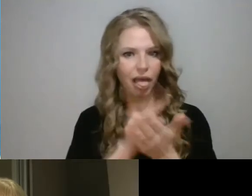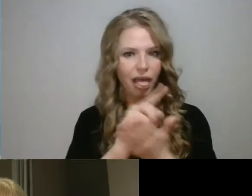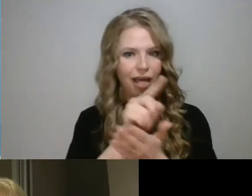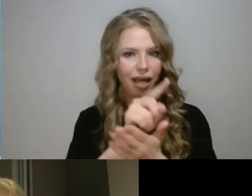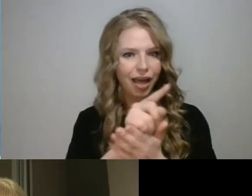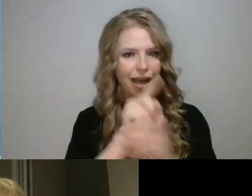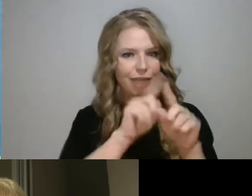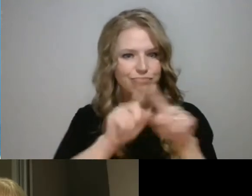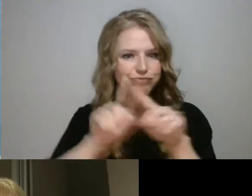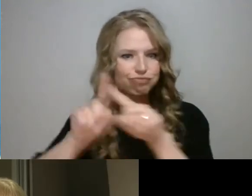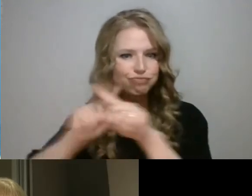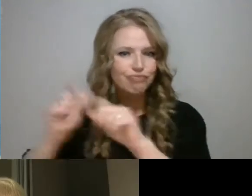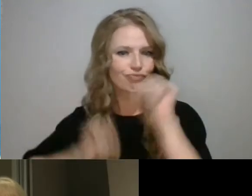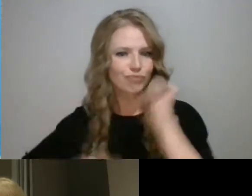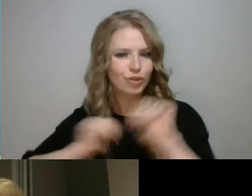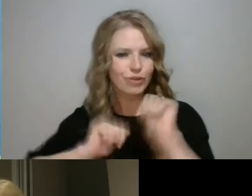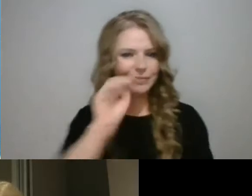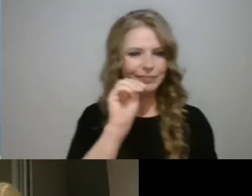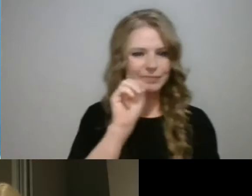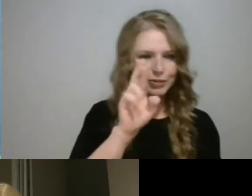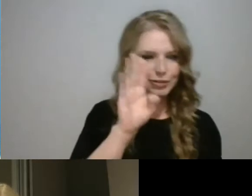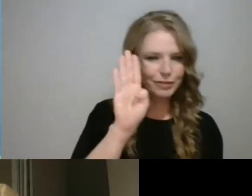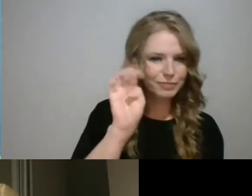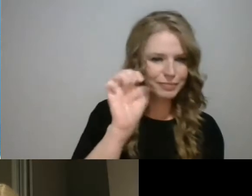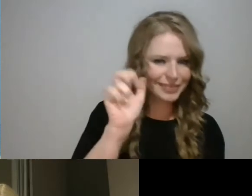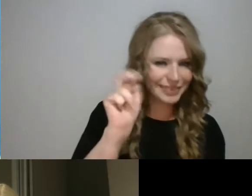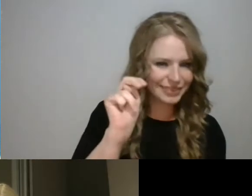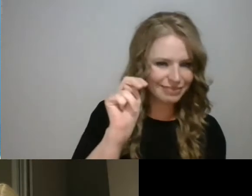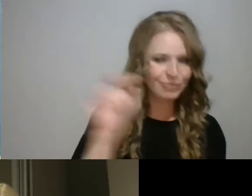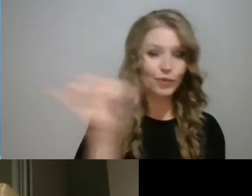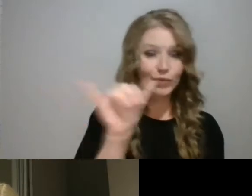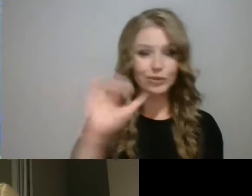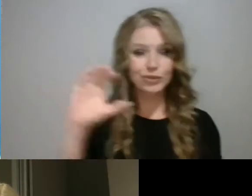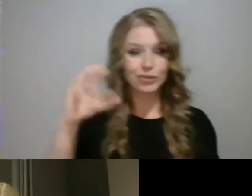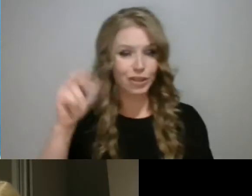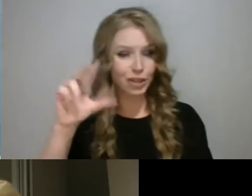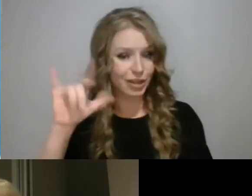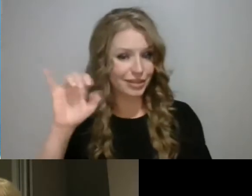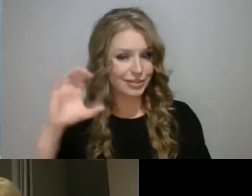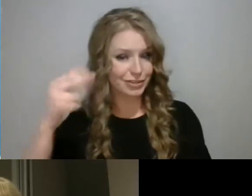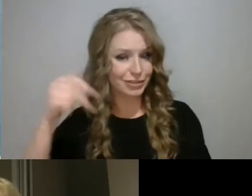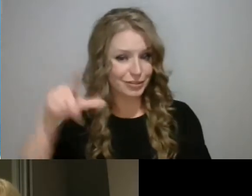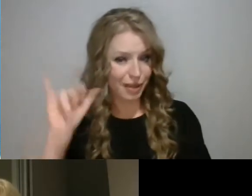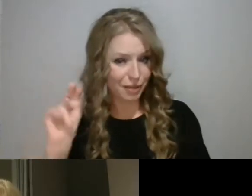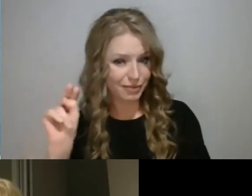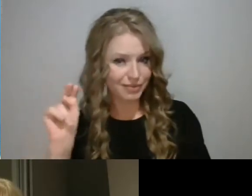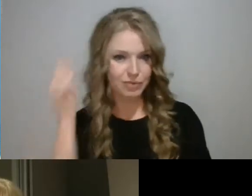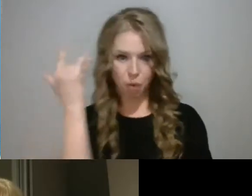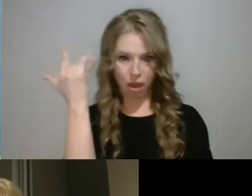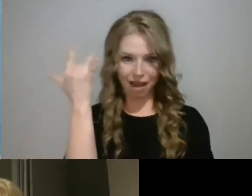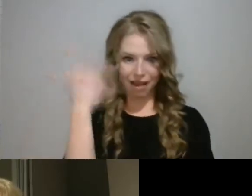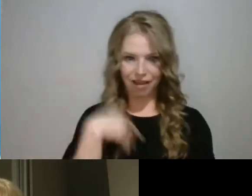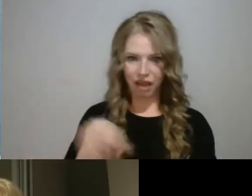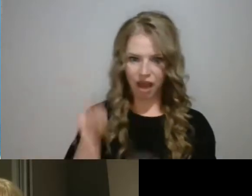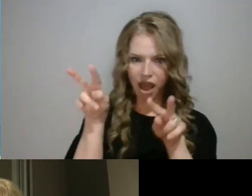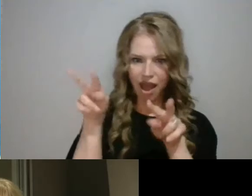kitchen table or dining room table, they would let me watch TV. And I would watch different shows like Mr. Bean or Charlie